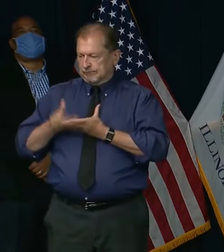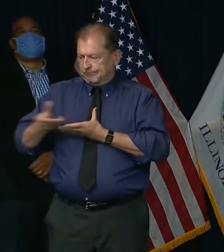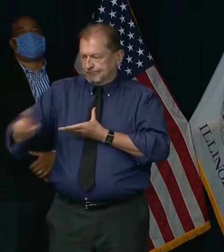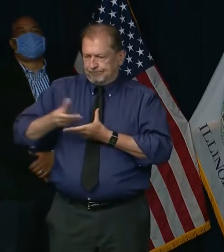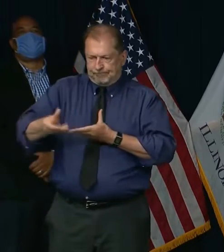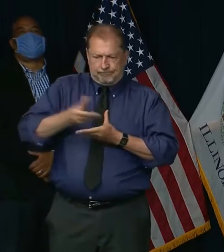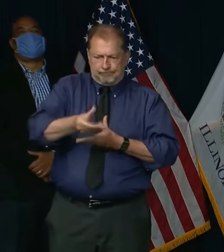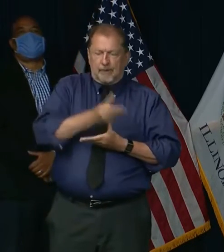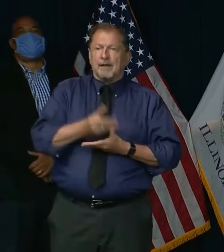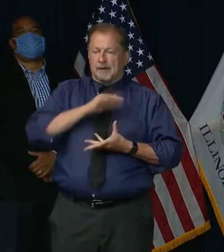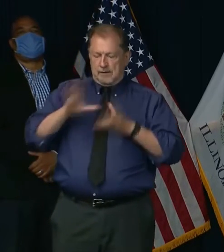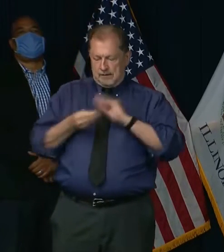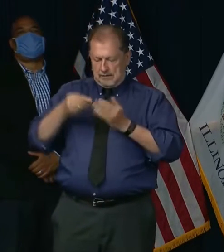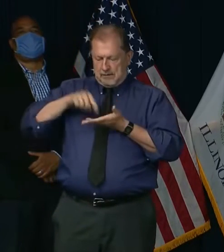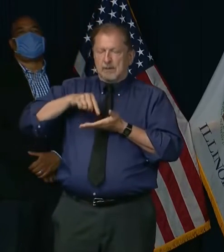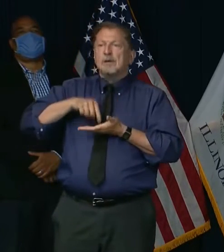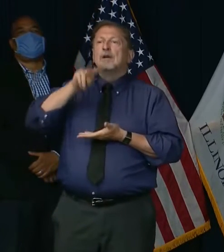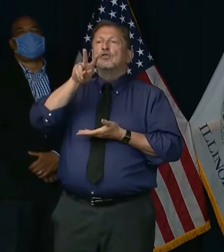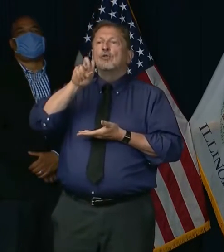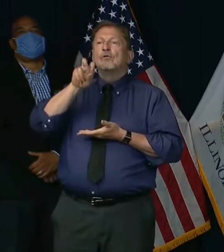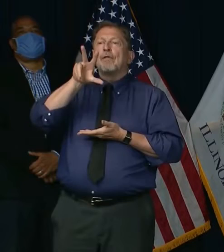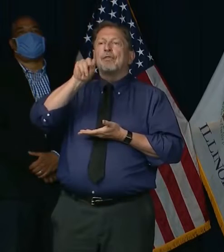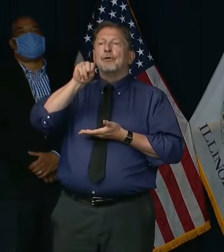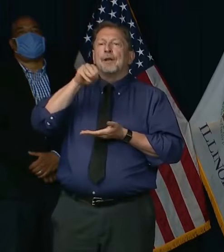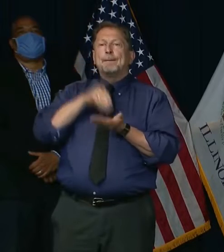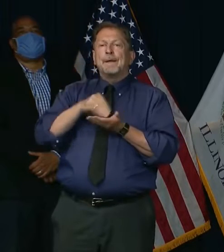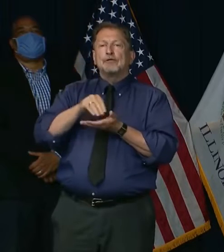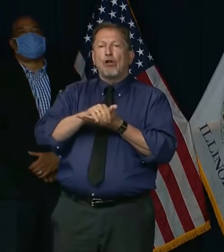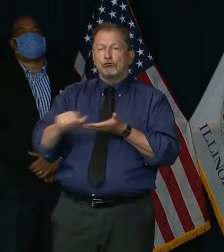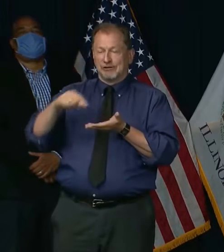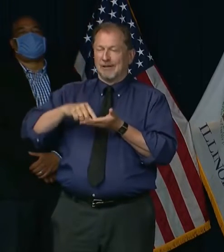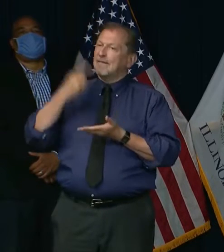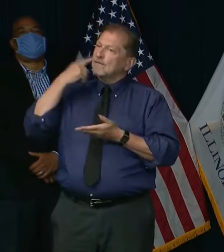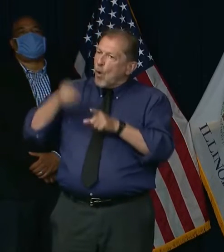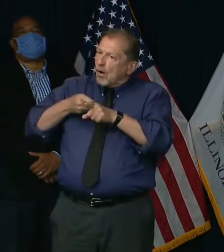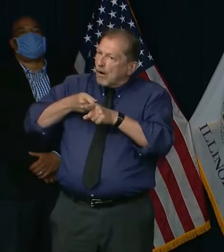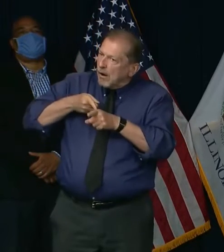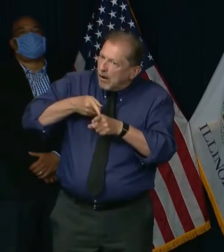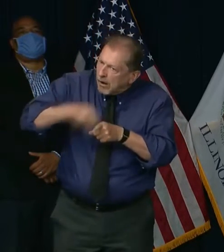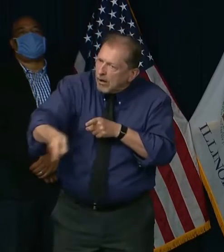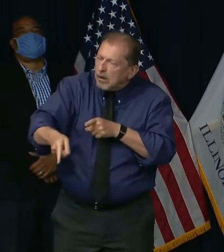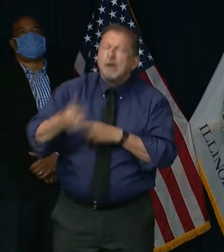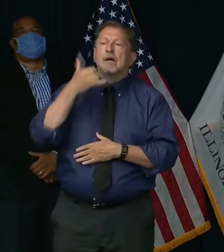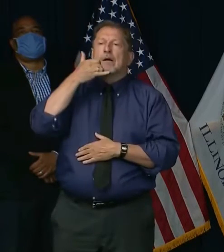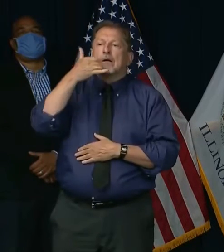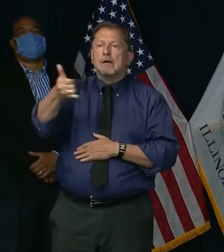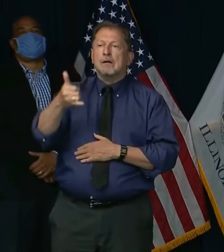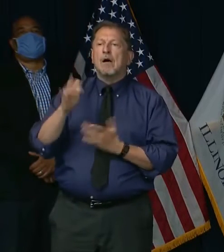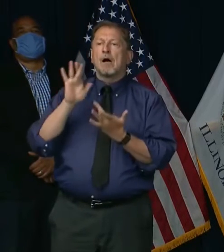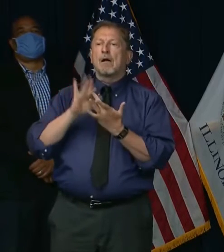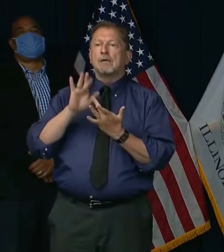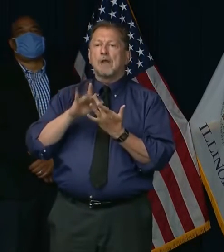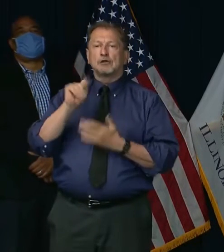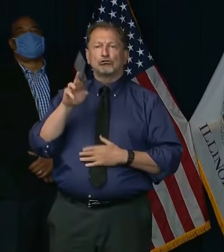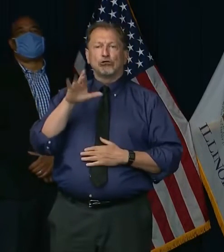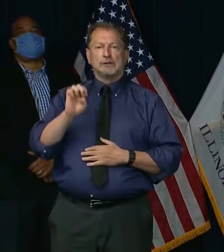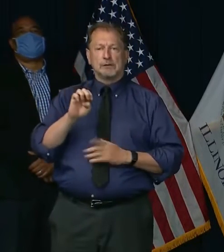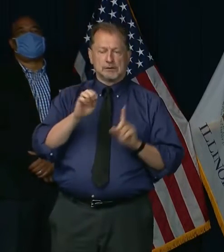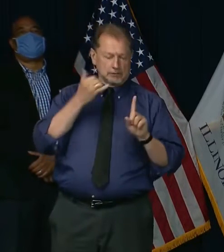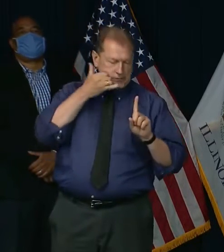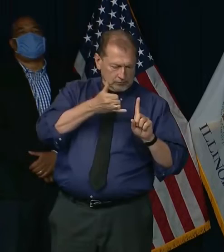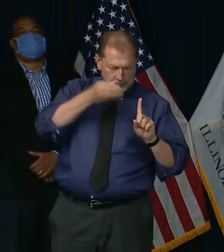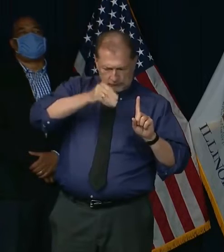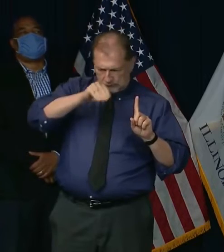$230 million for an increase in contact tracing. That money is on its way out the door with final